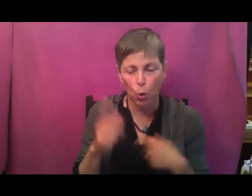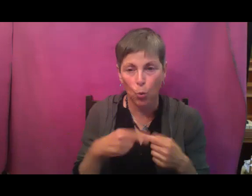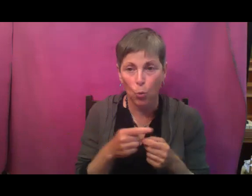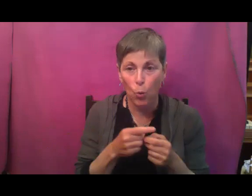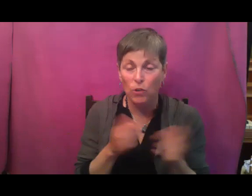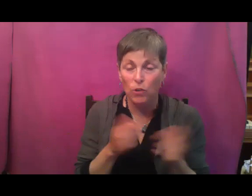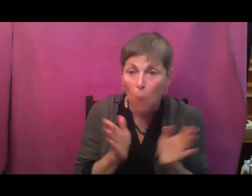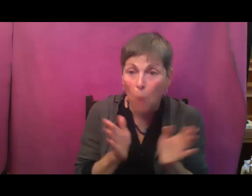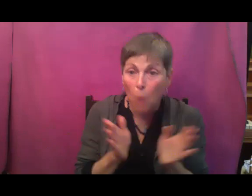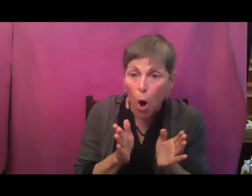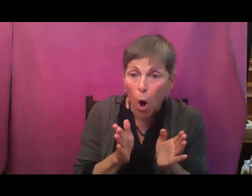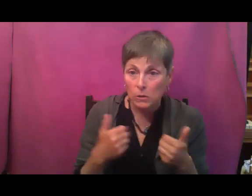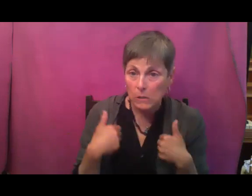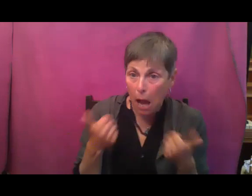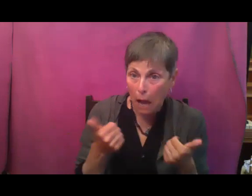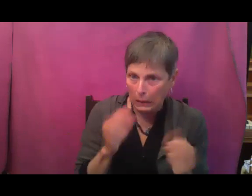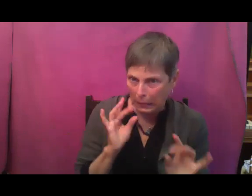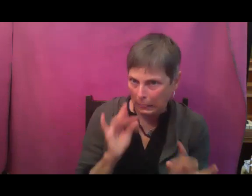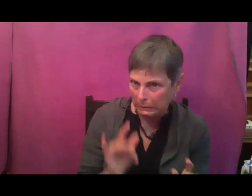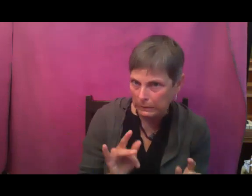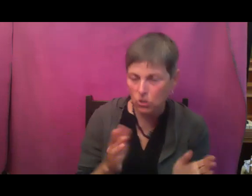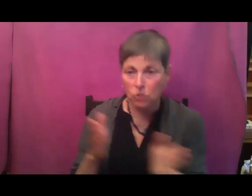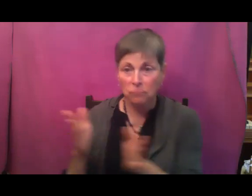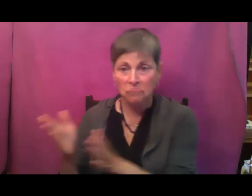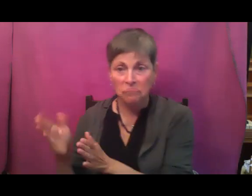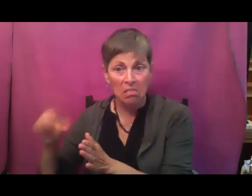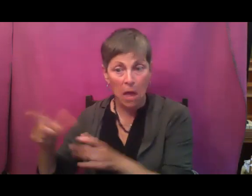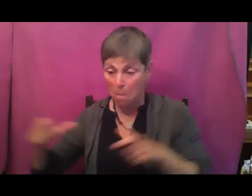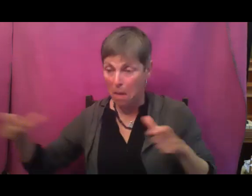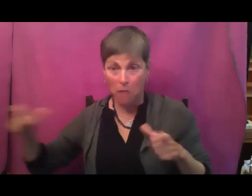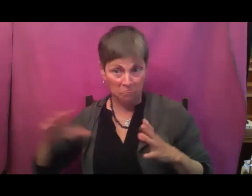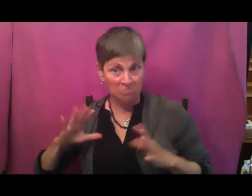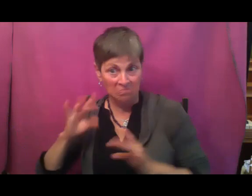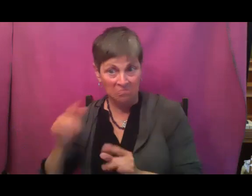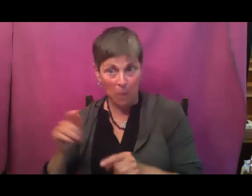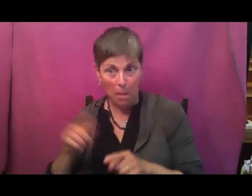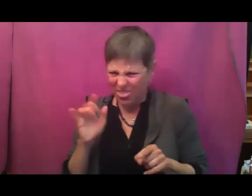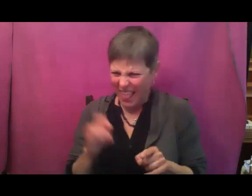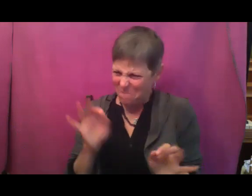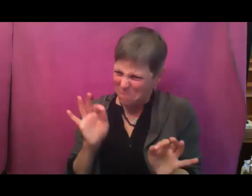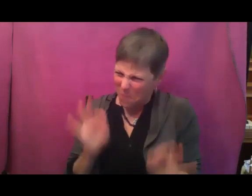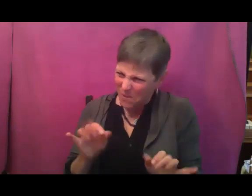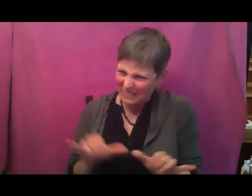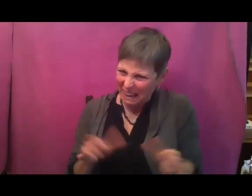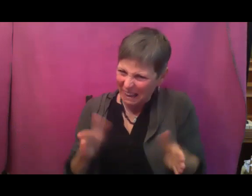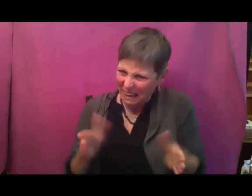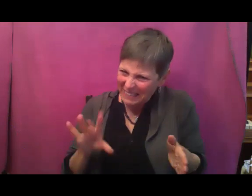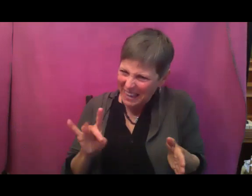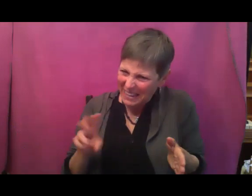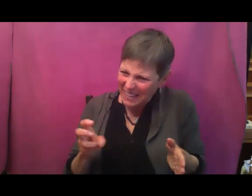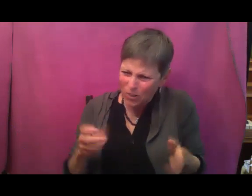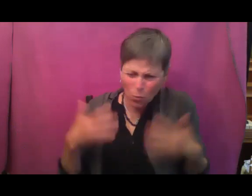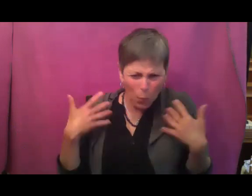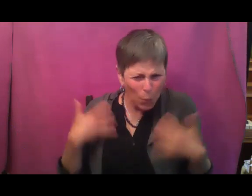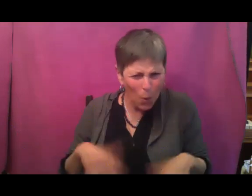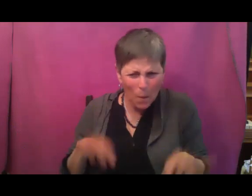delicious later. But at that particular eight inch stage, it's just incredible. So I encourage you as